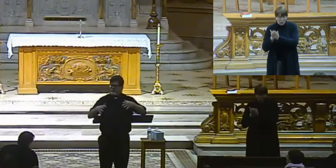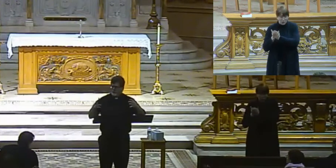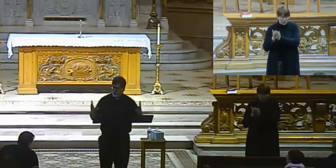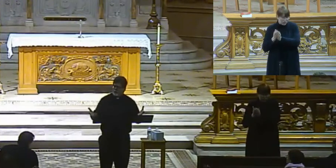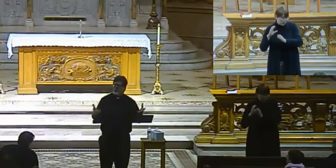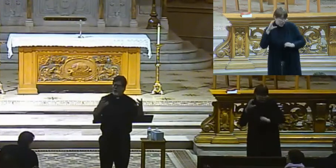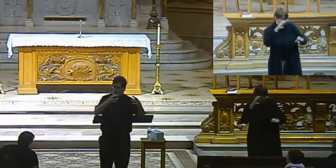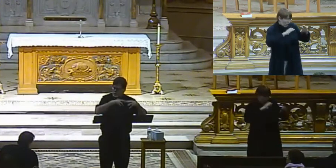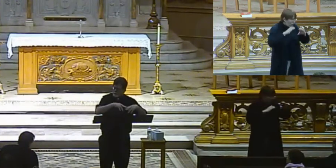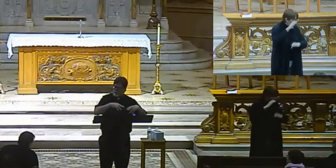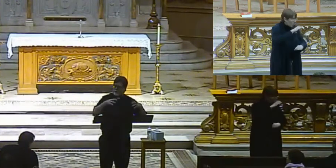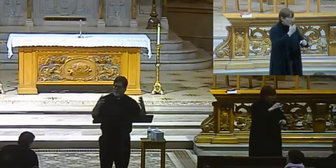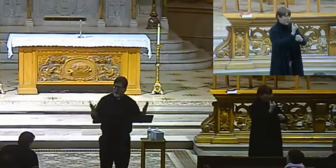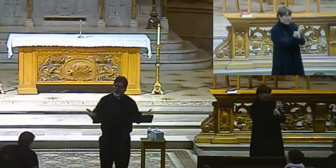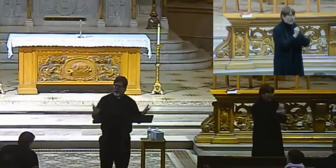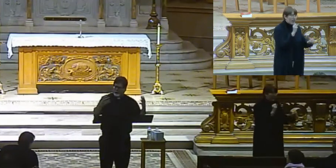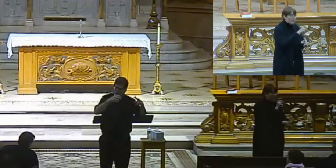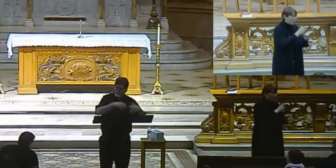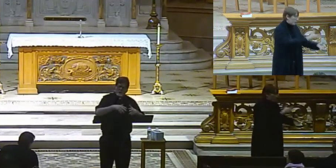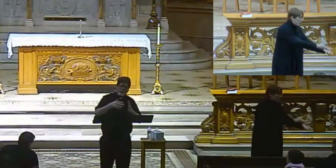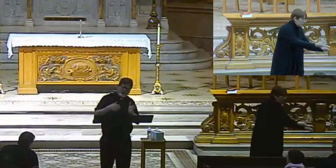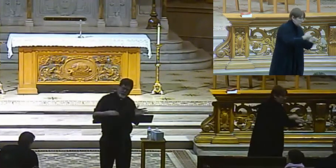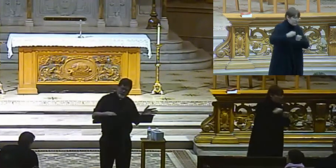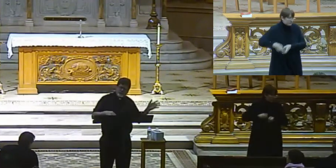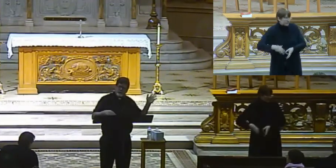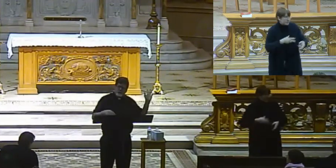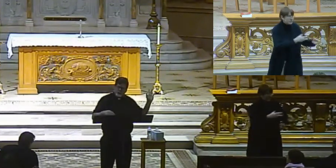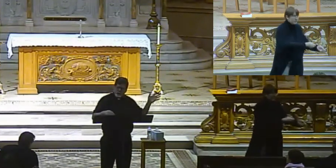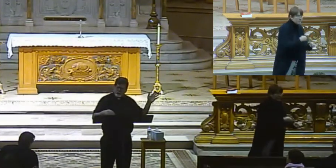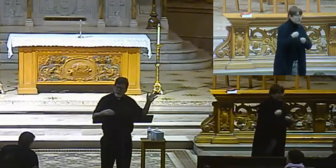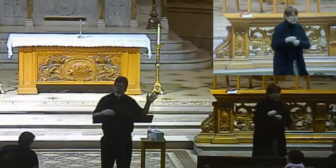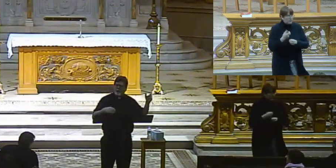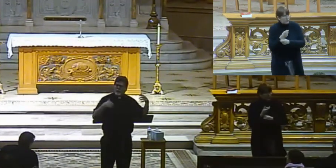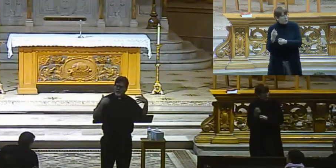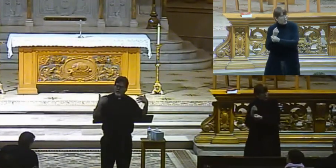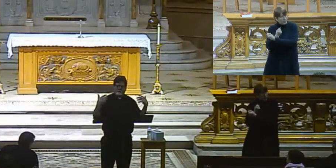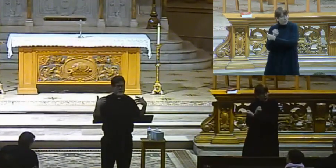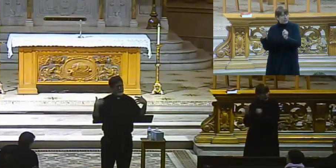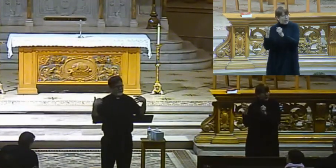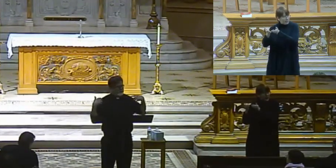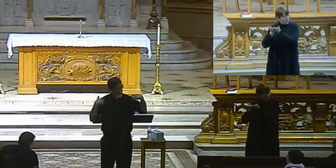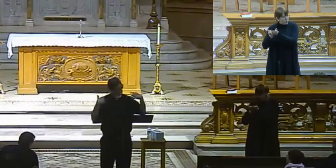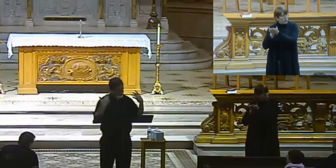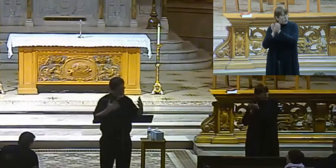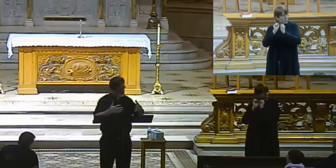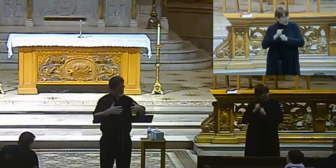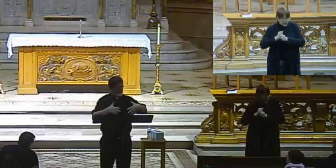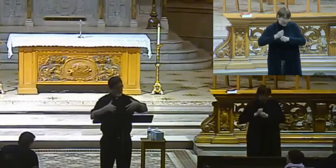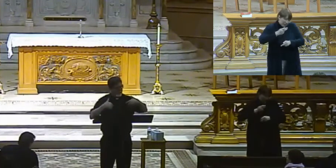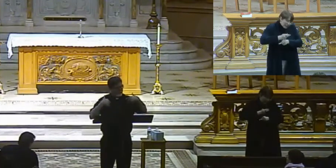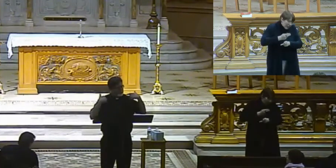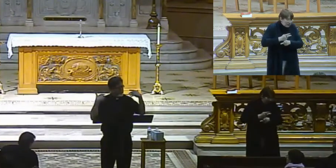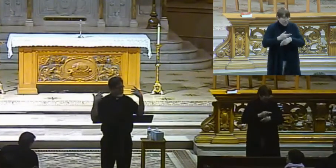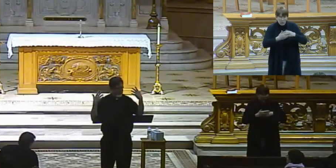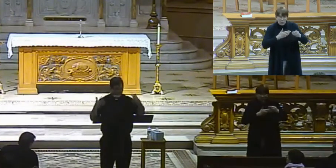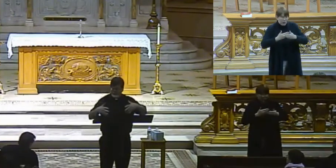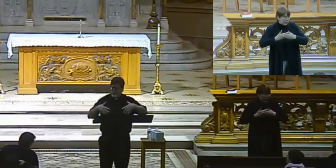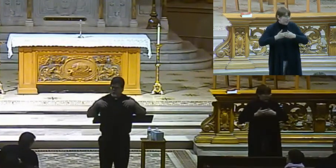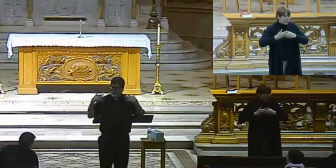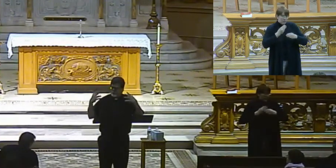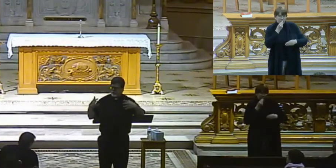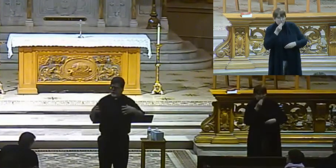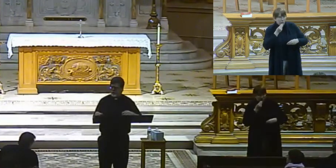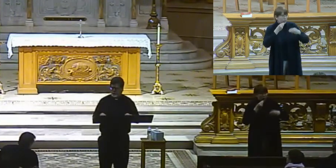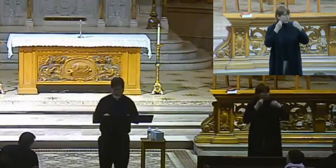are coming through trying to rescue people and get them in and then take them to the ship where they can get health, you know, whatever health care and